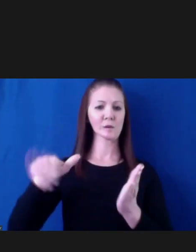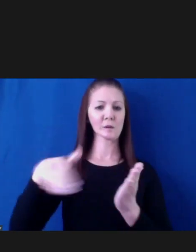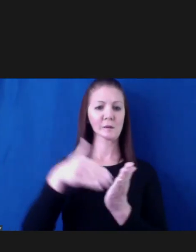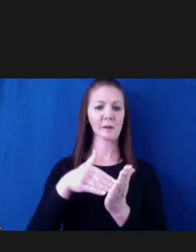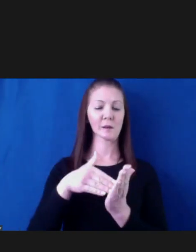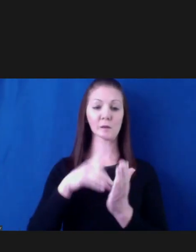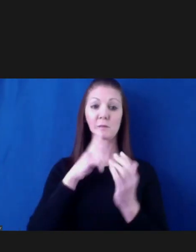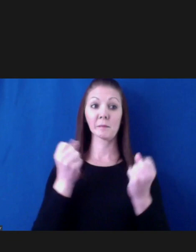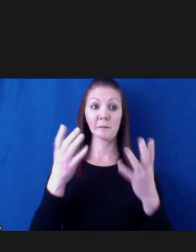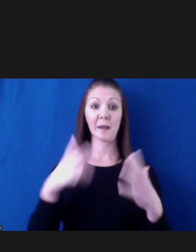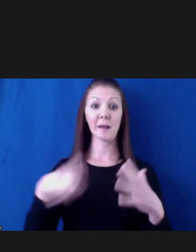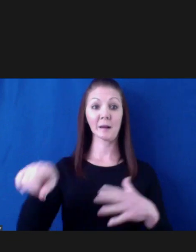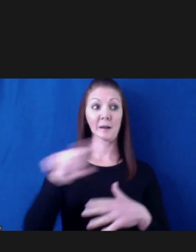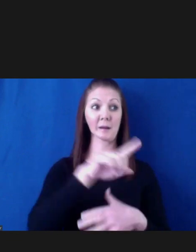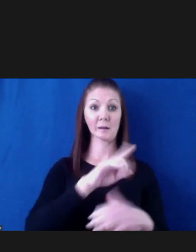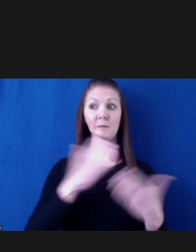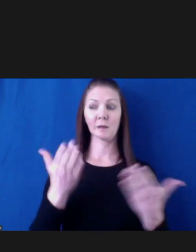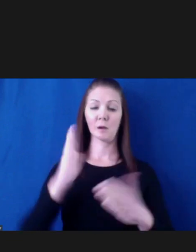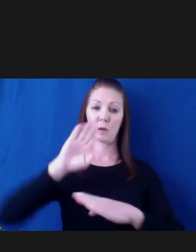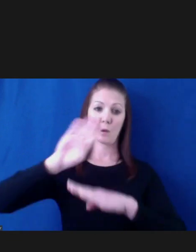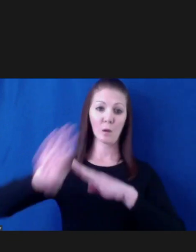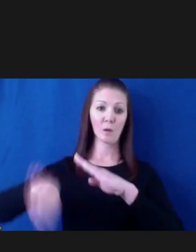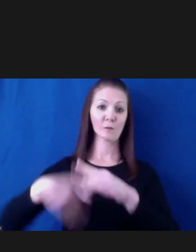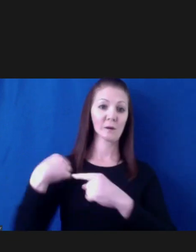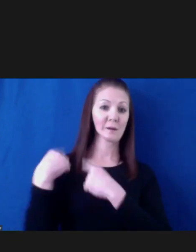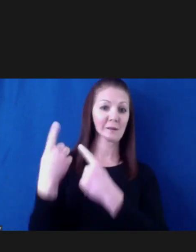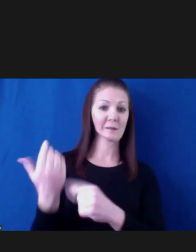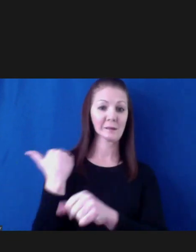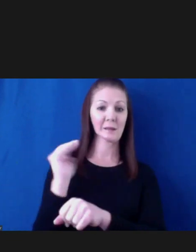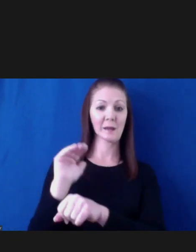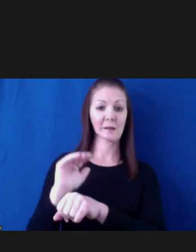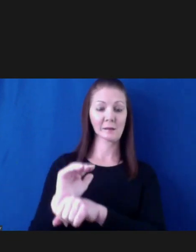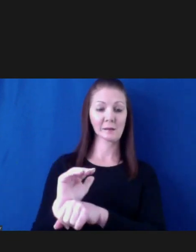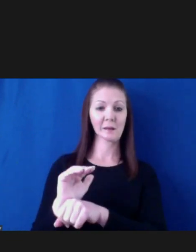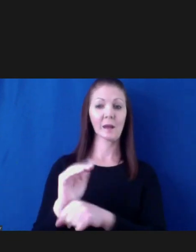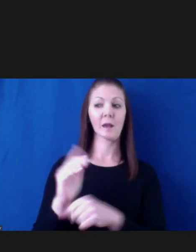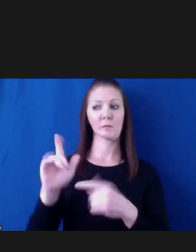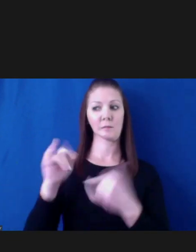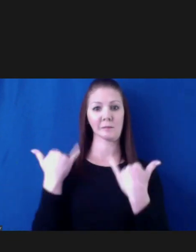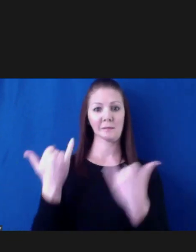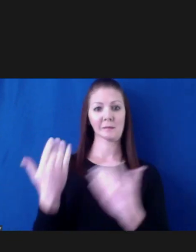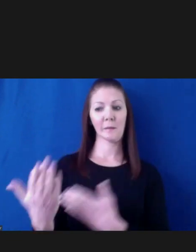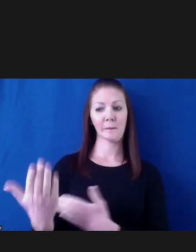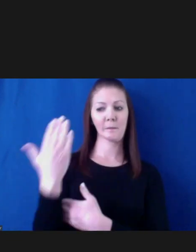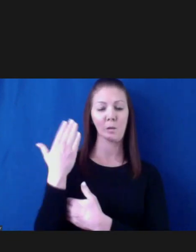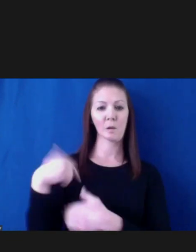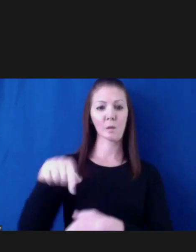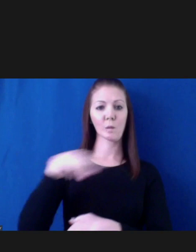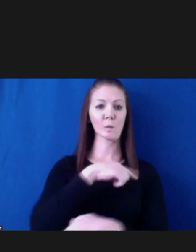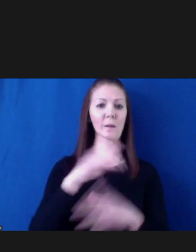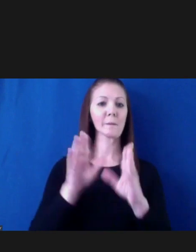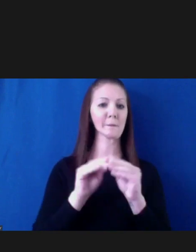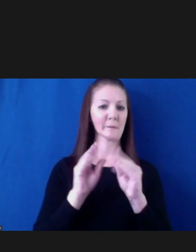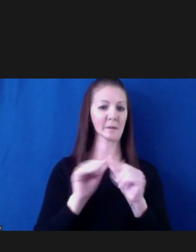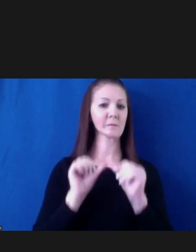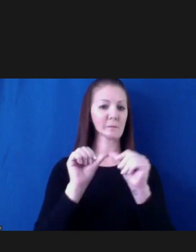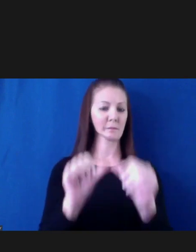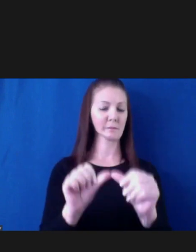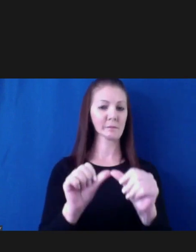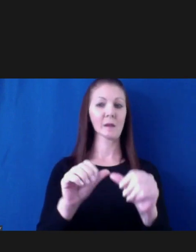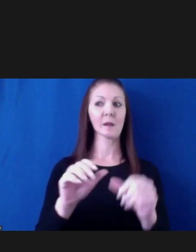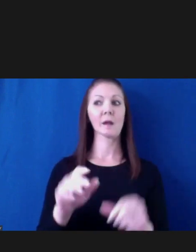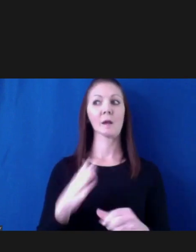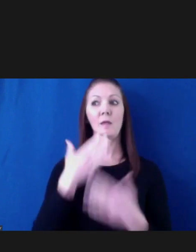night. Just like the extraordinary people, especially over at DOT, out there in the plows. They've been out there for,